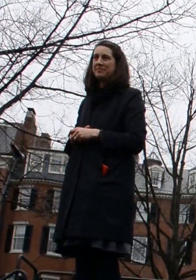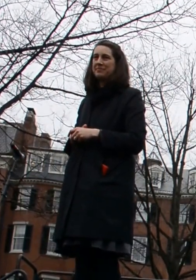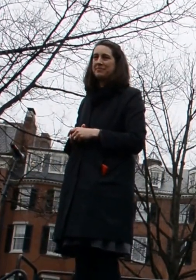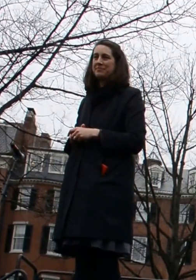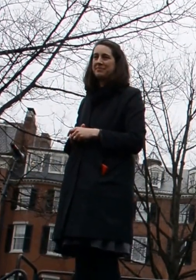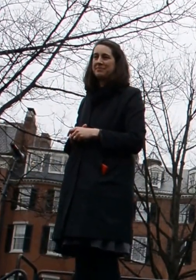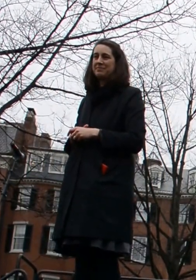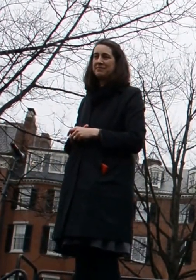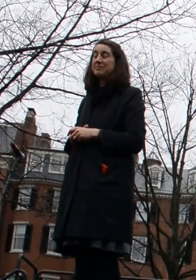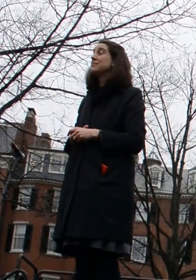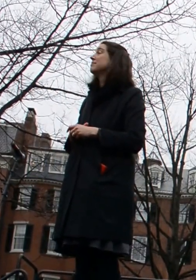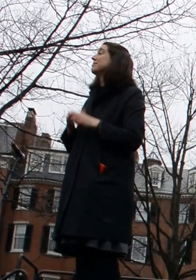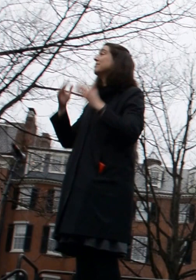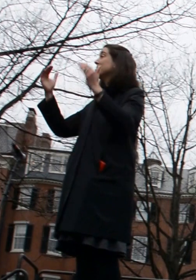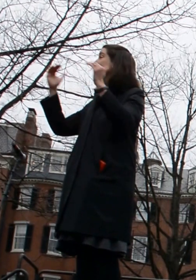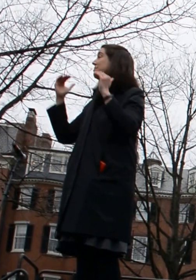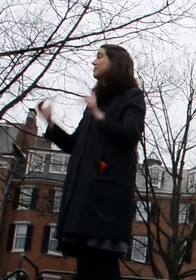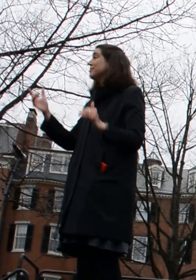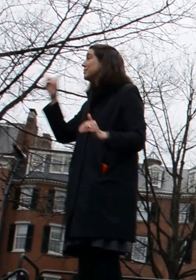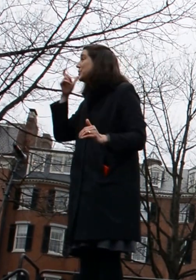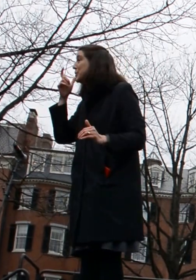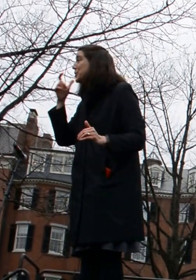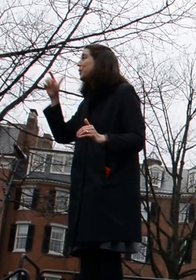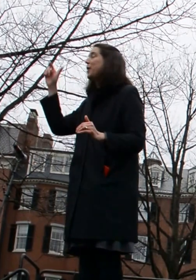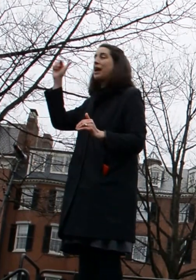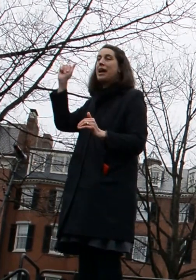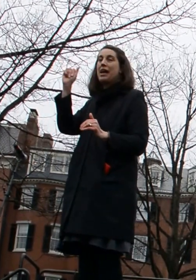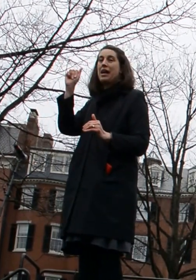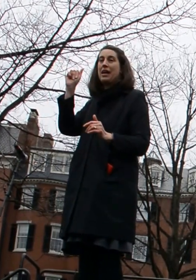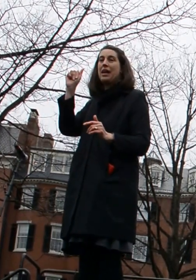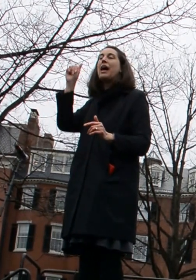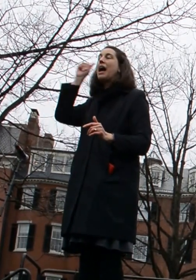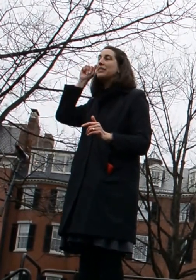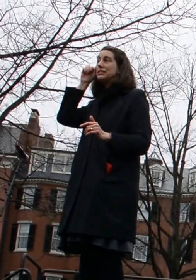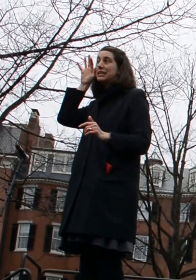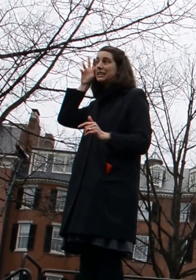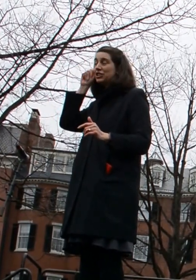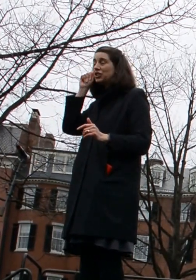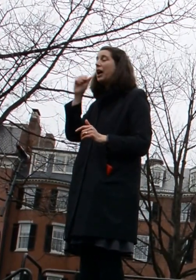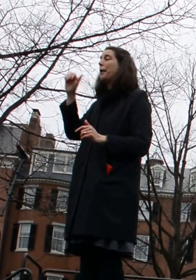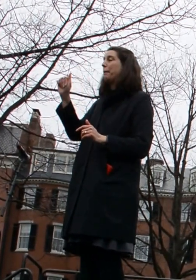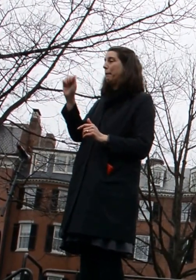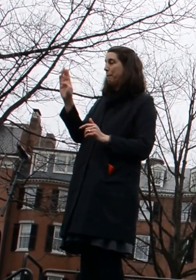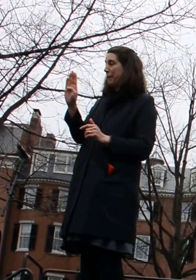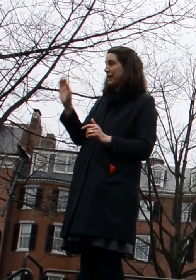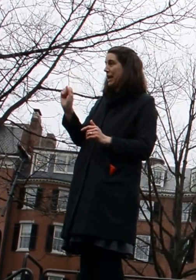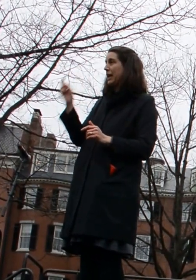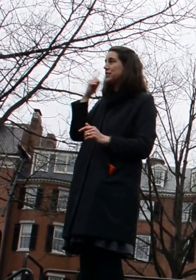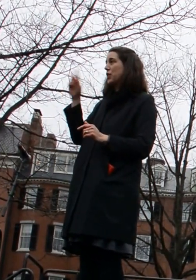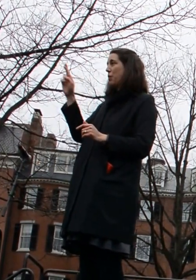Our next speaker, Alicia Wooten, earned her B.S. in Biomedical Sciences from Rochester Institute of Technology.